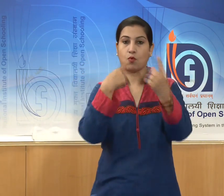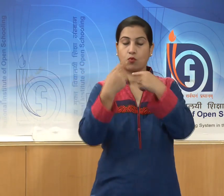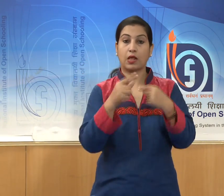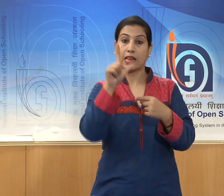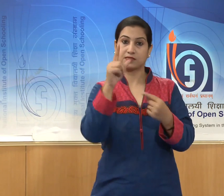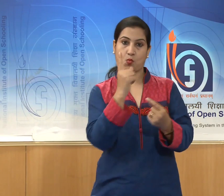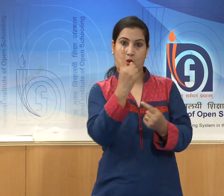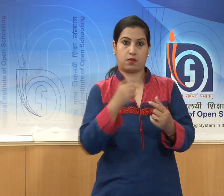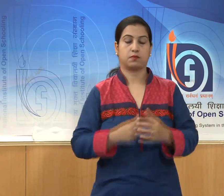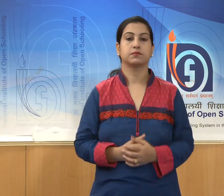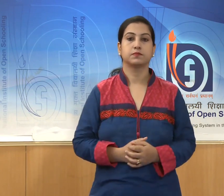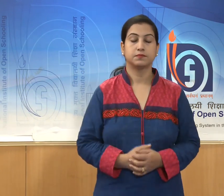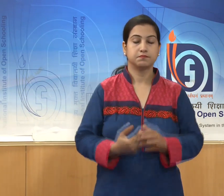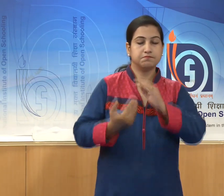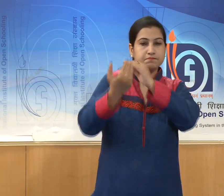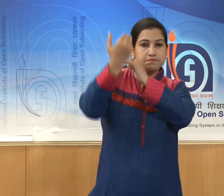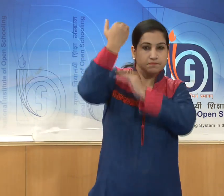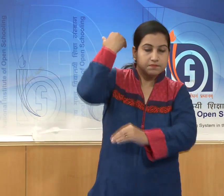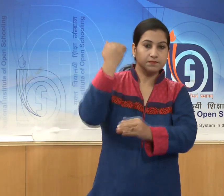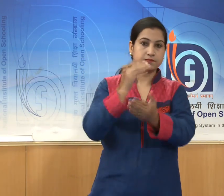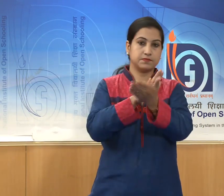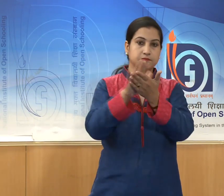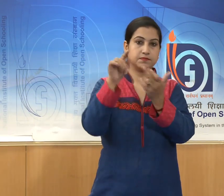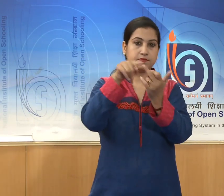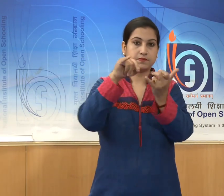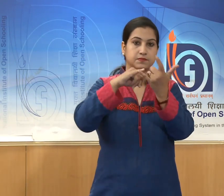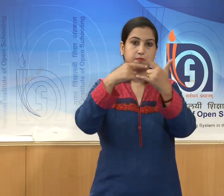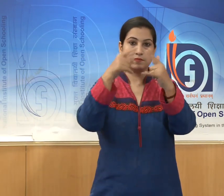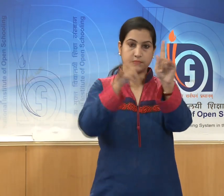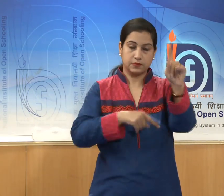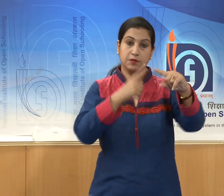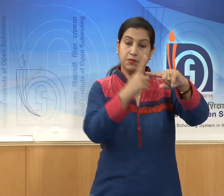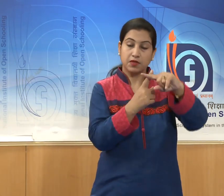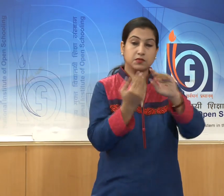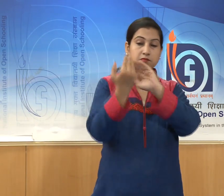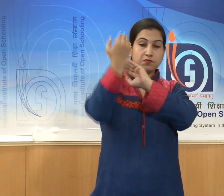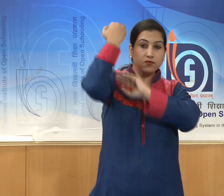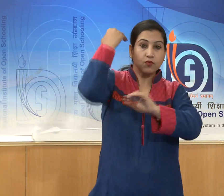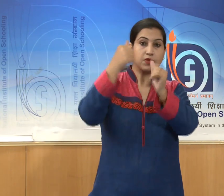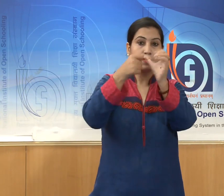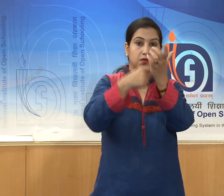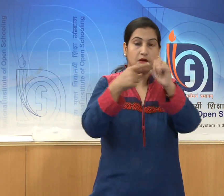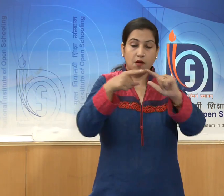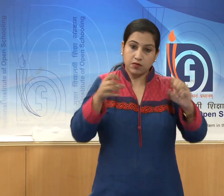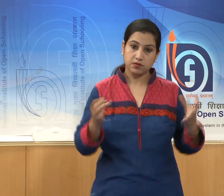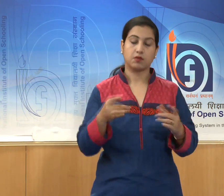History and appreciation of art from